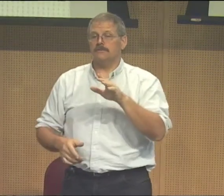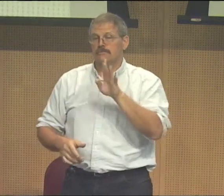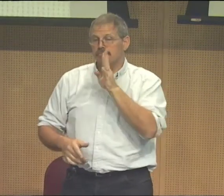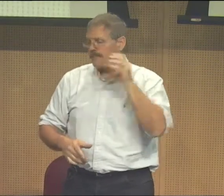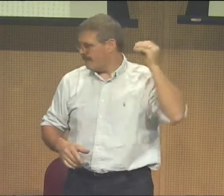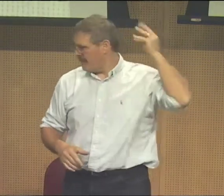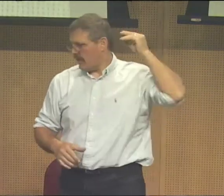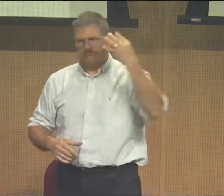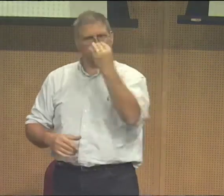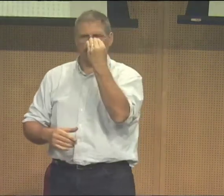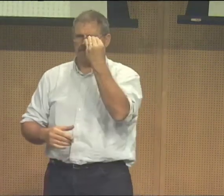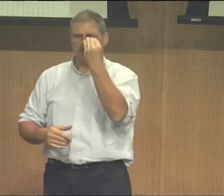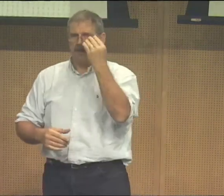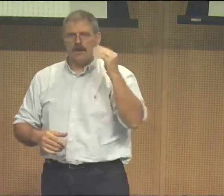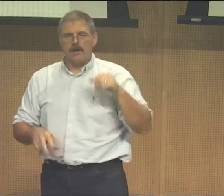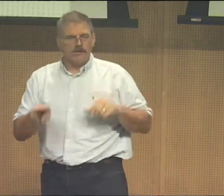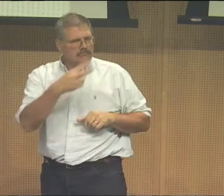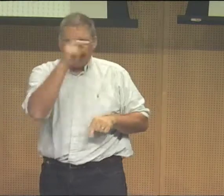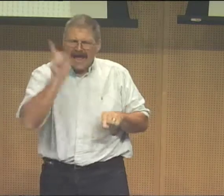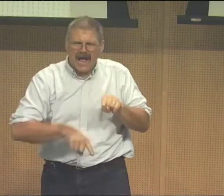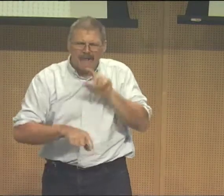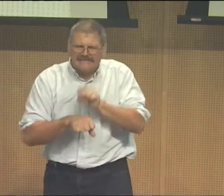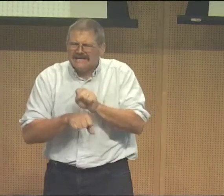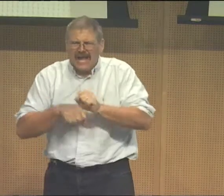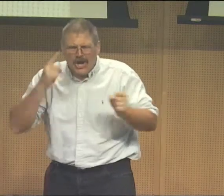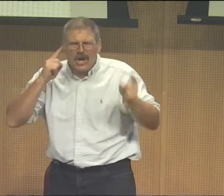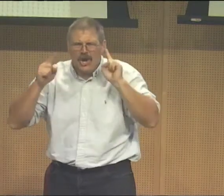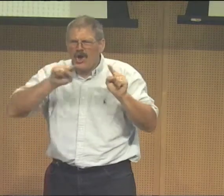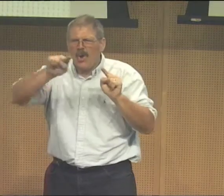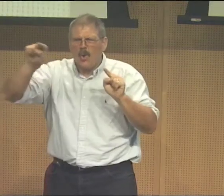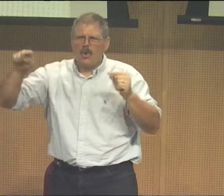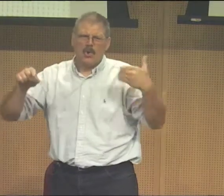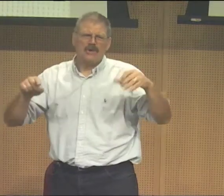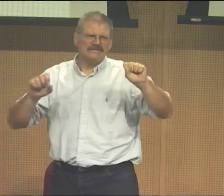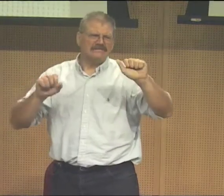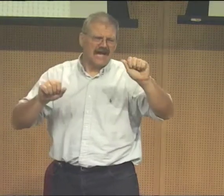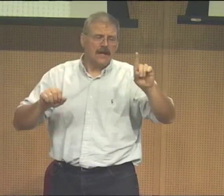do all kinds of mechanical things. We test them in vitro to see if they're deaf.